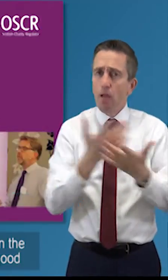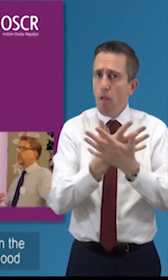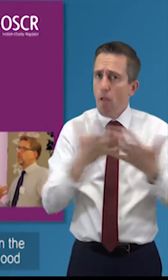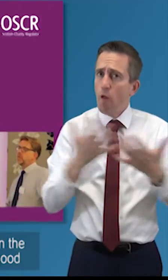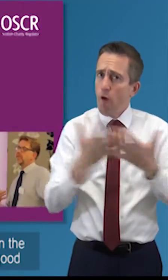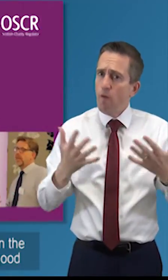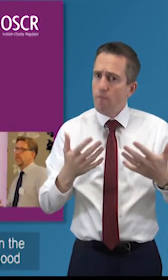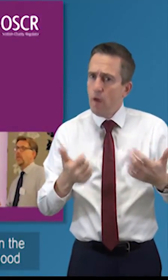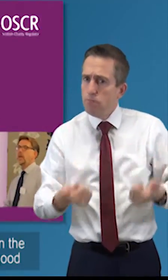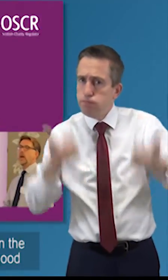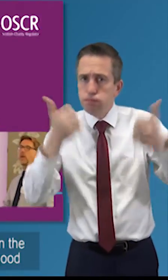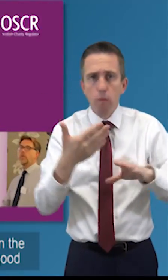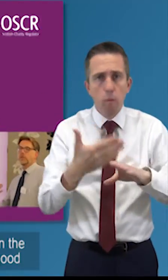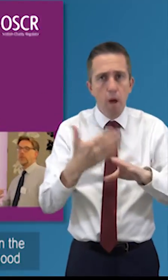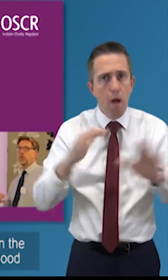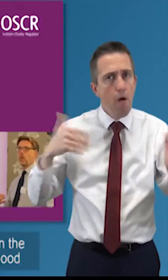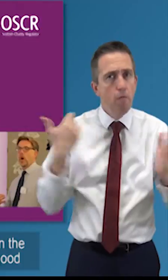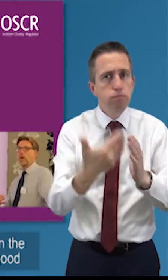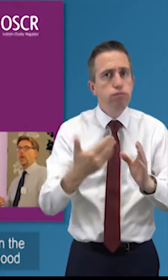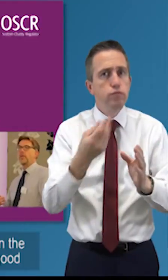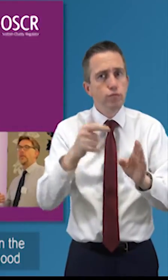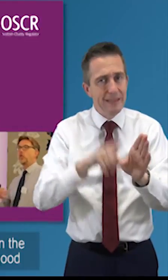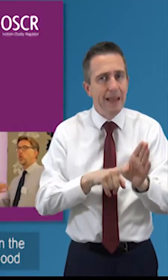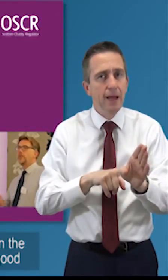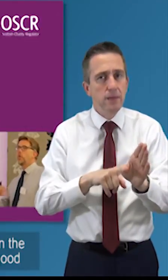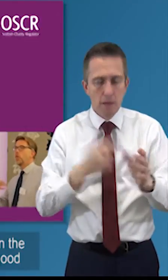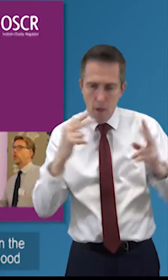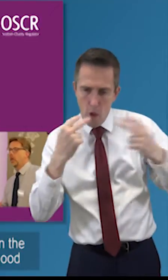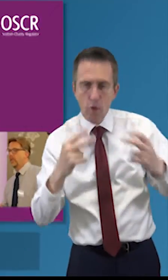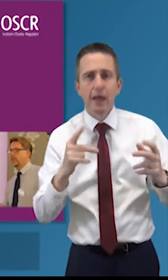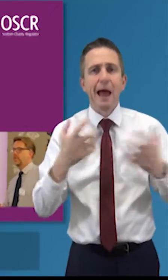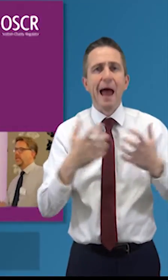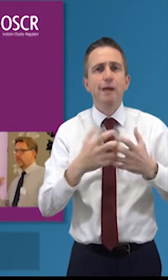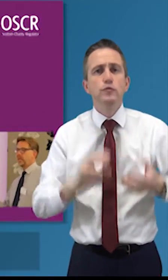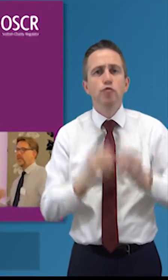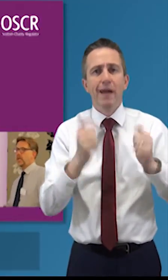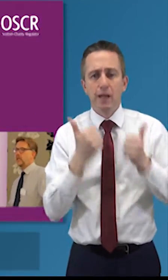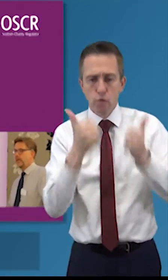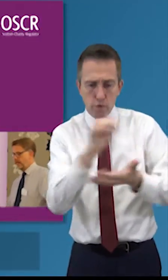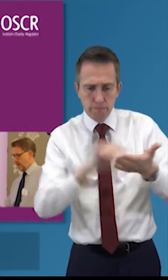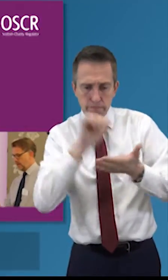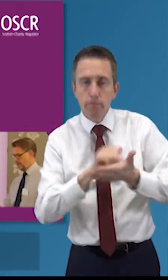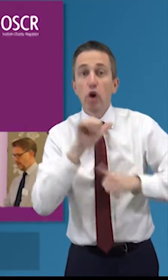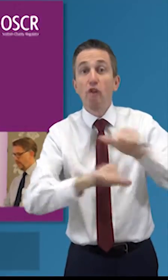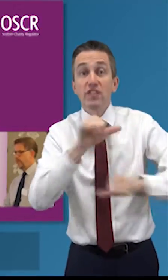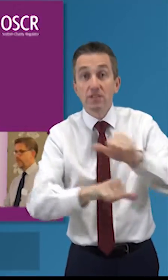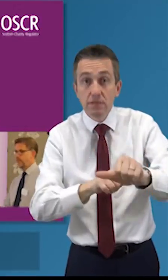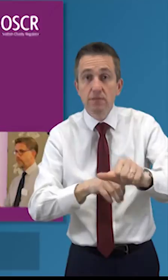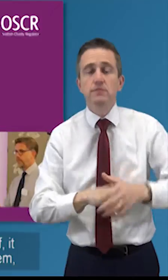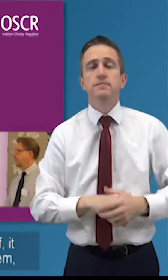some really good work done in the sector uh over the past wee while that talks about what good governance means and i'm going to take you through a bit of that